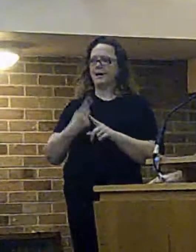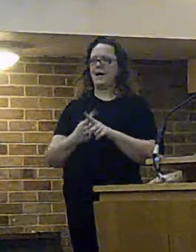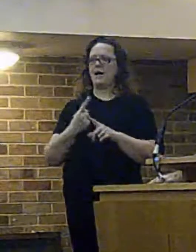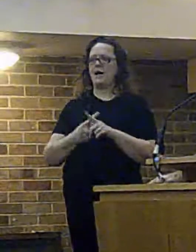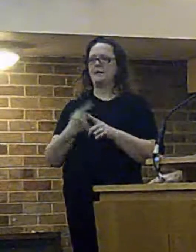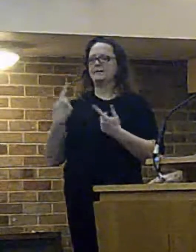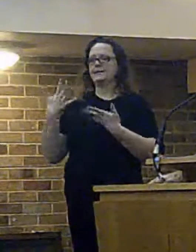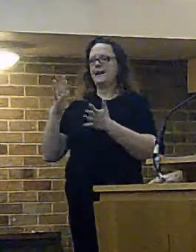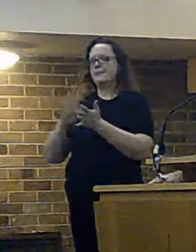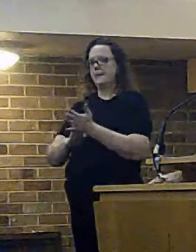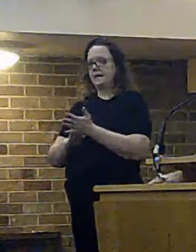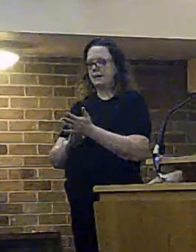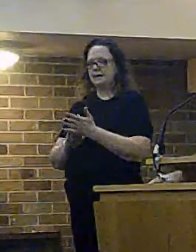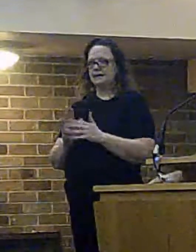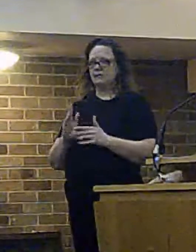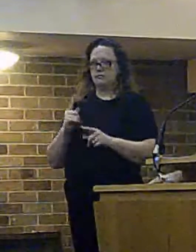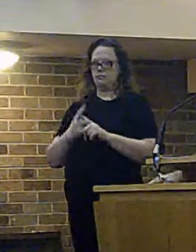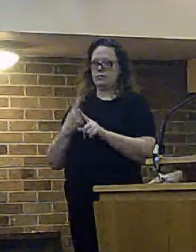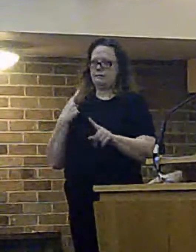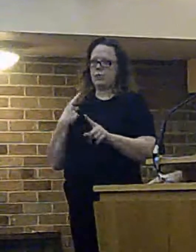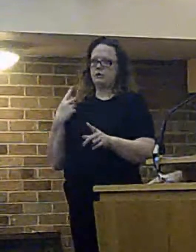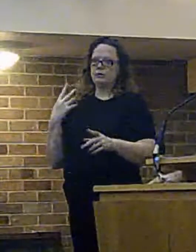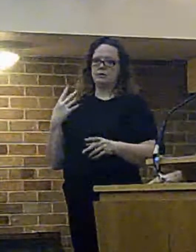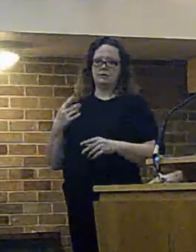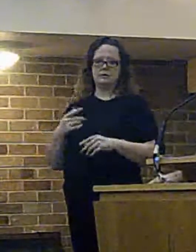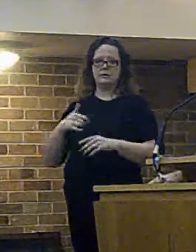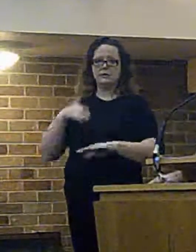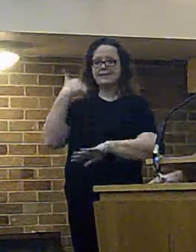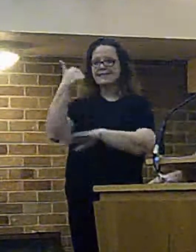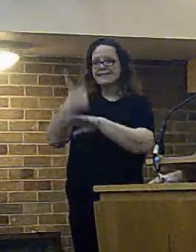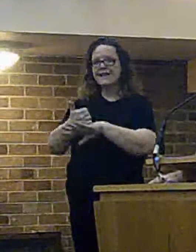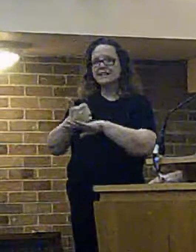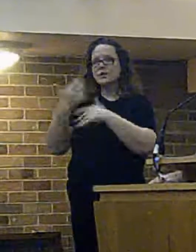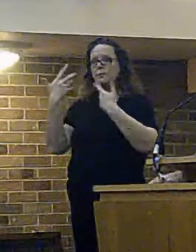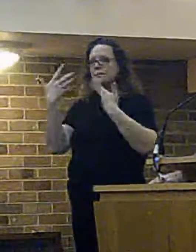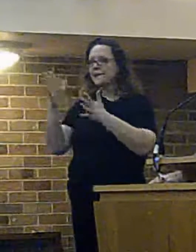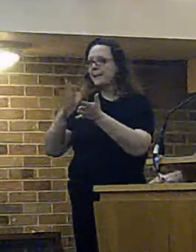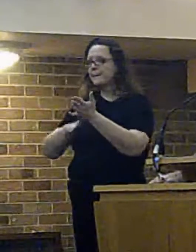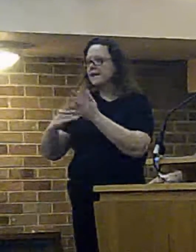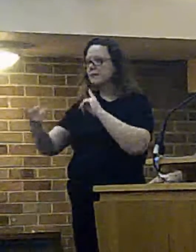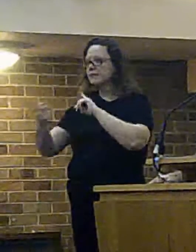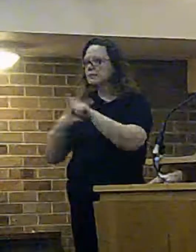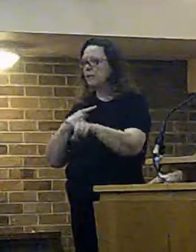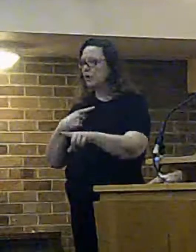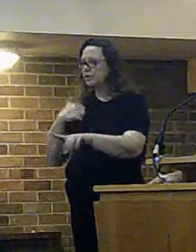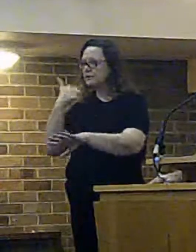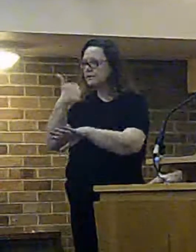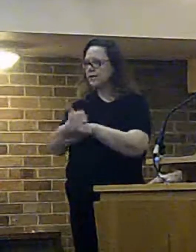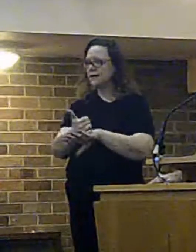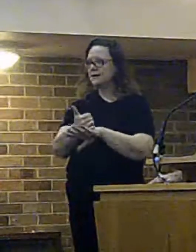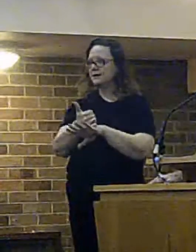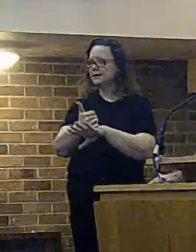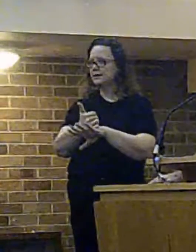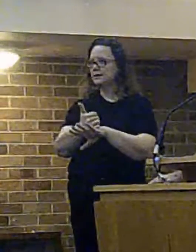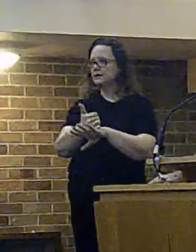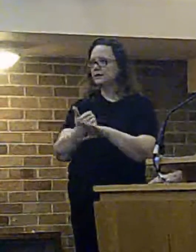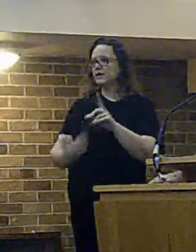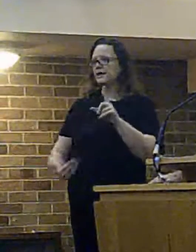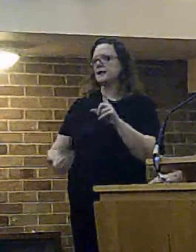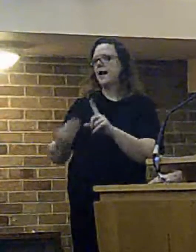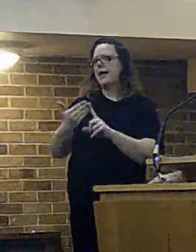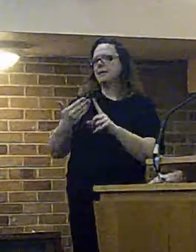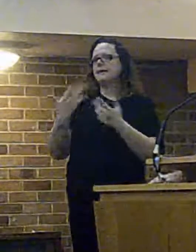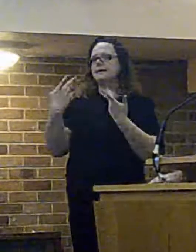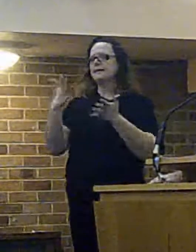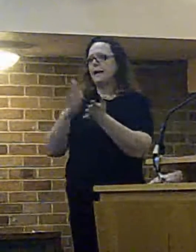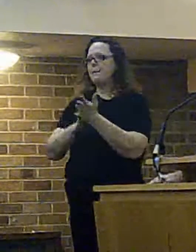standard to be clear when we set the 10 minute response standard that had nothing to do with us aiming to take 10 minutes